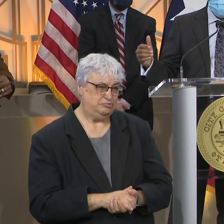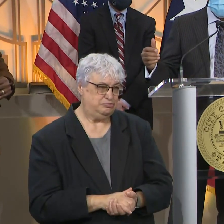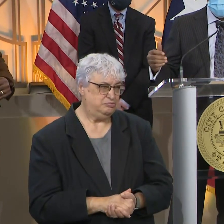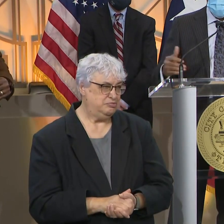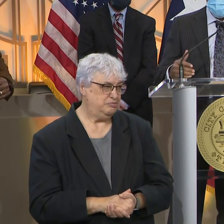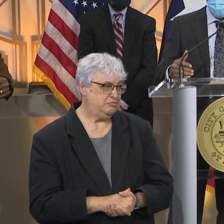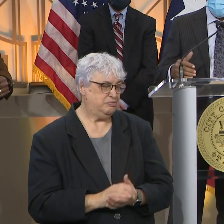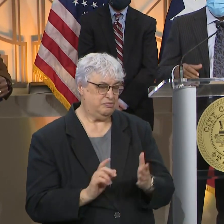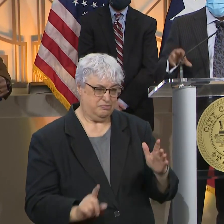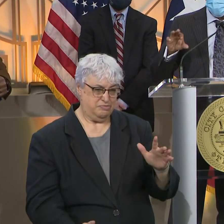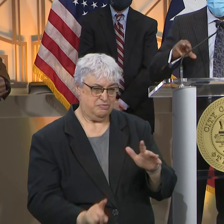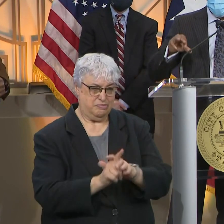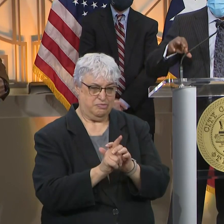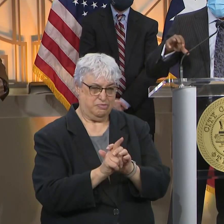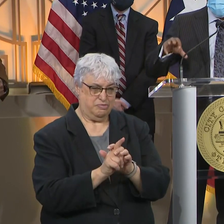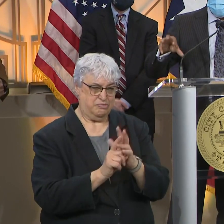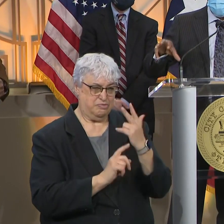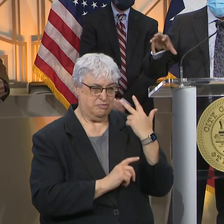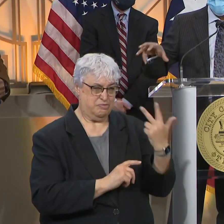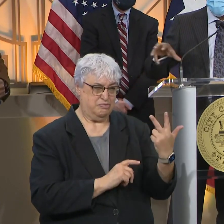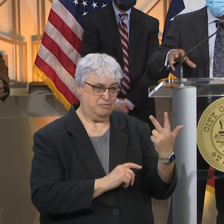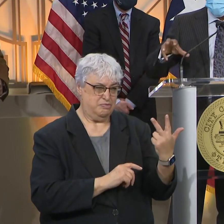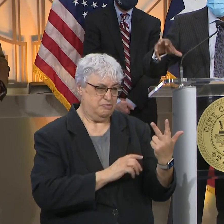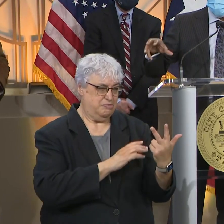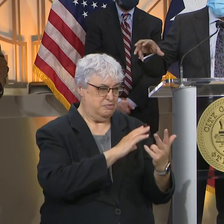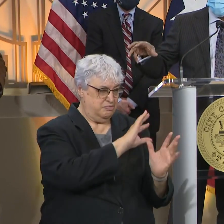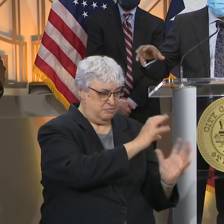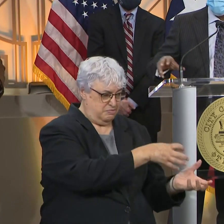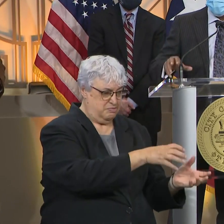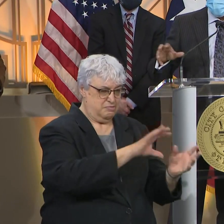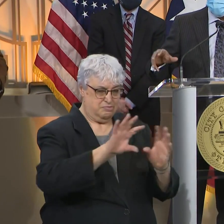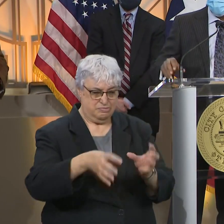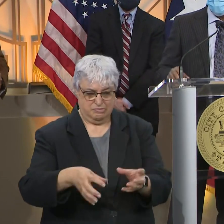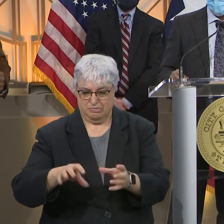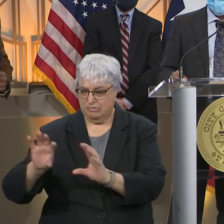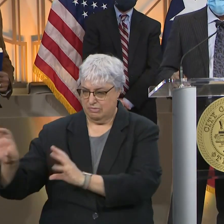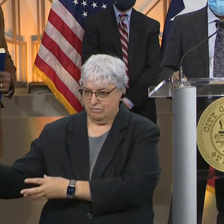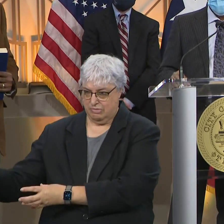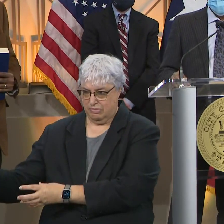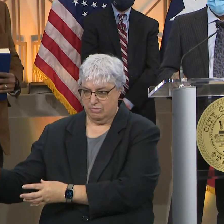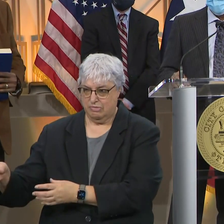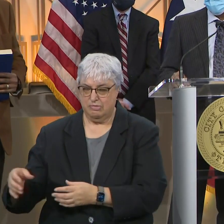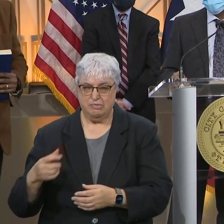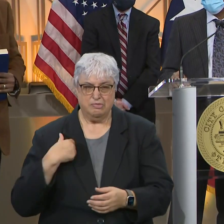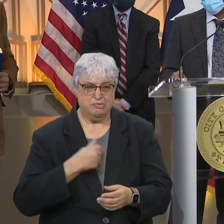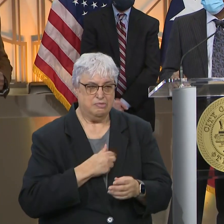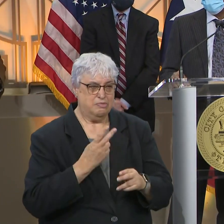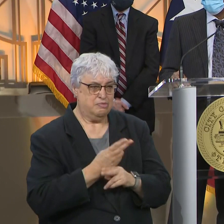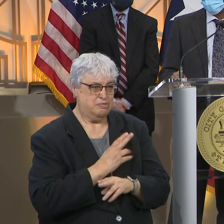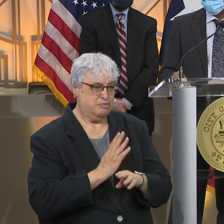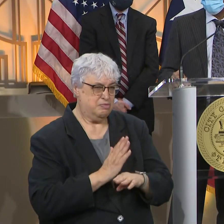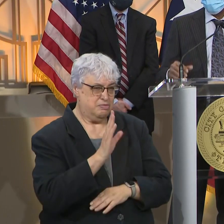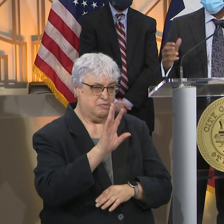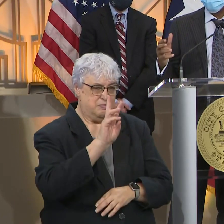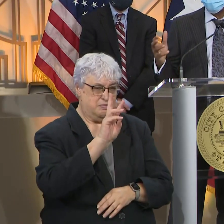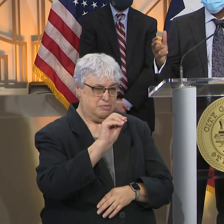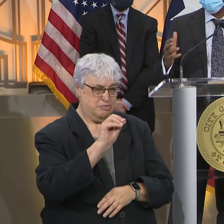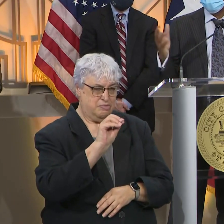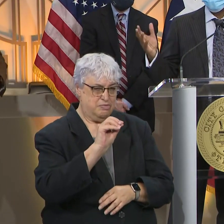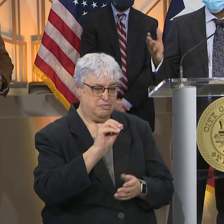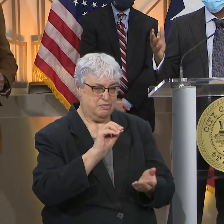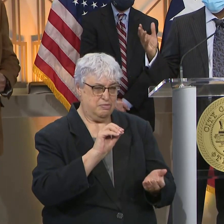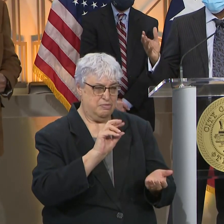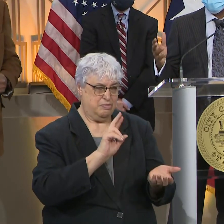They came in. were three different parts set up. We used over 60 different,